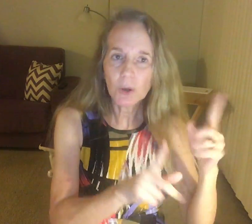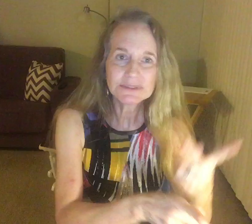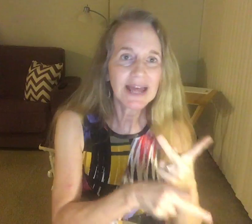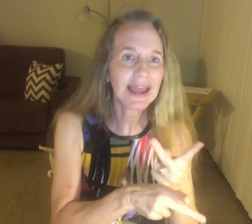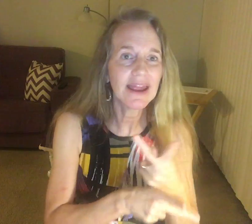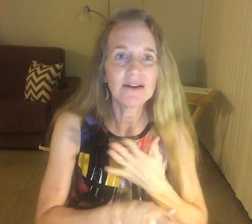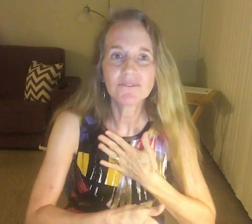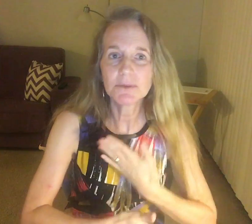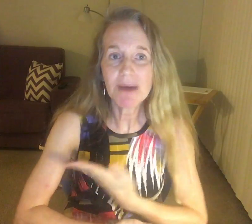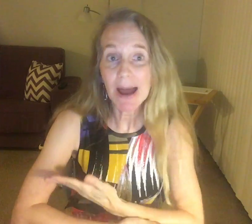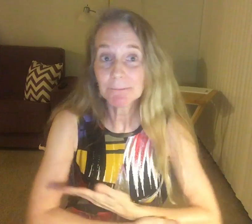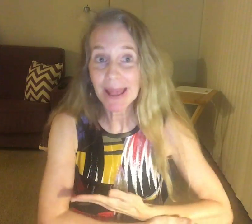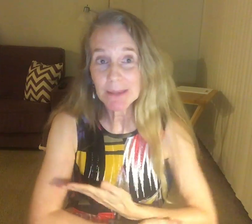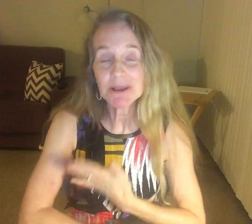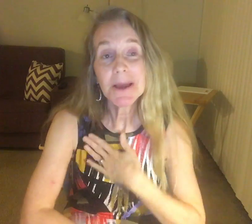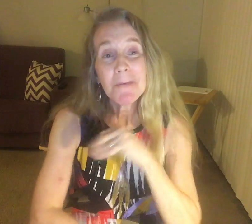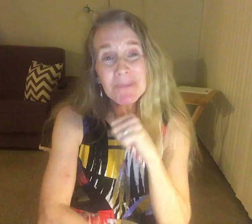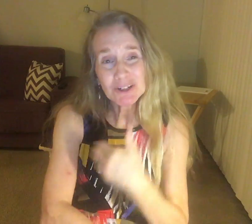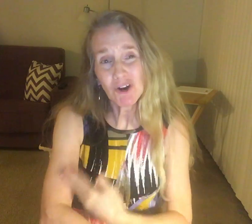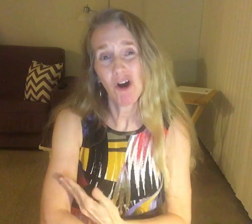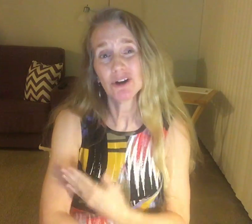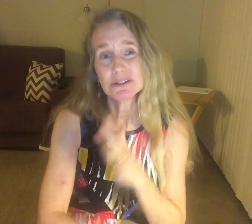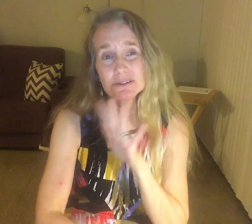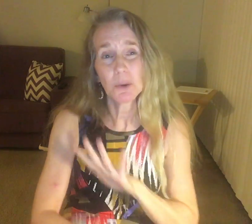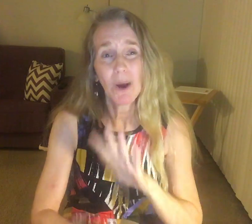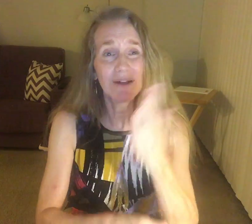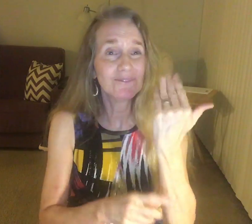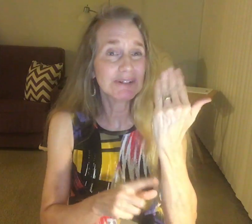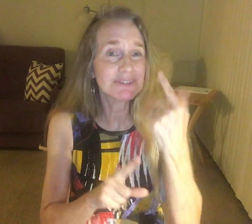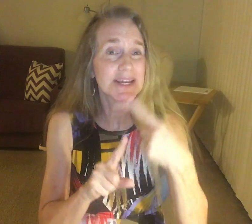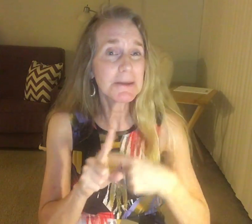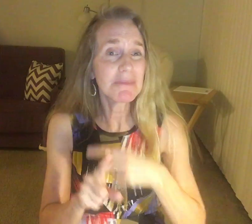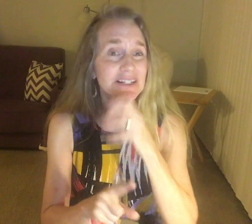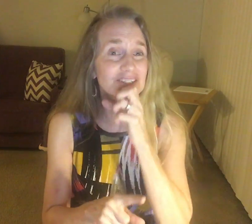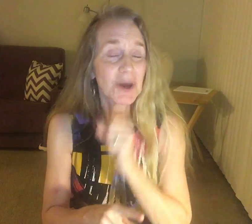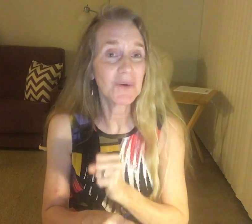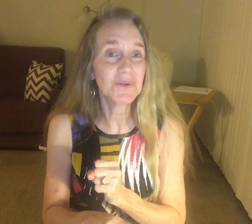going to take care of my baby, my daughter, so I was picking my son.